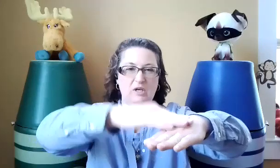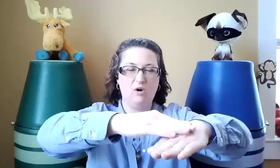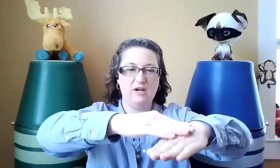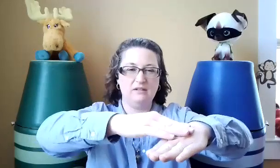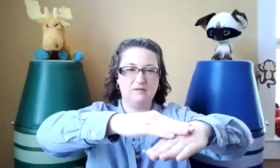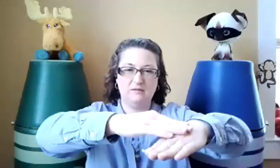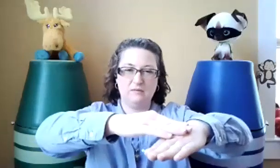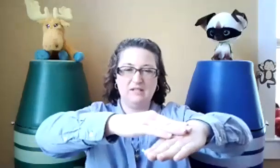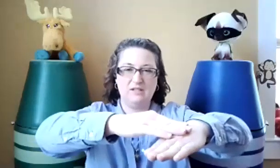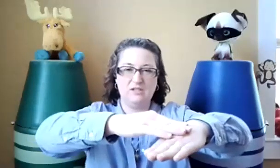That's on.